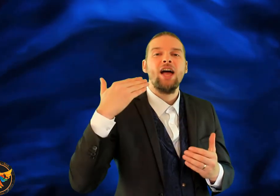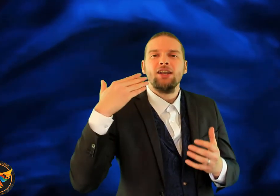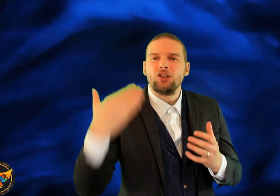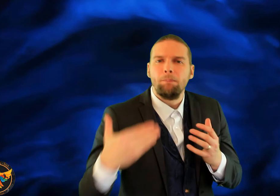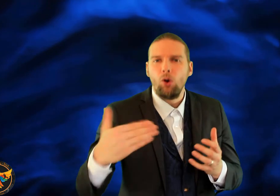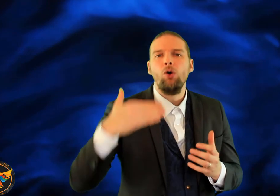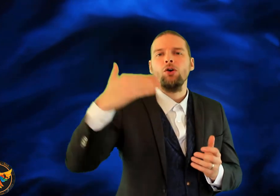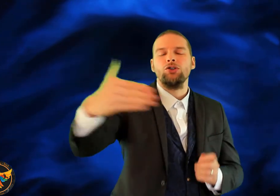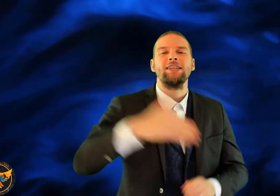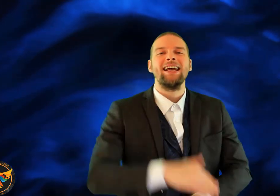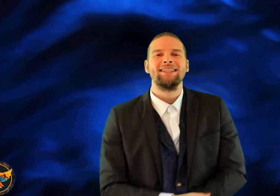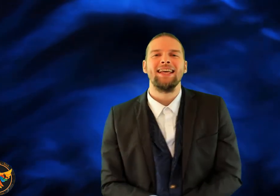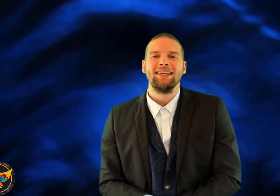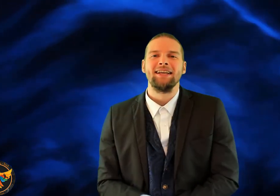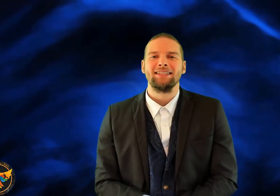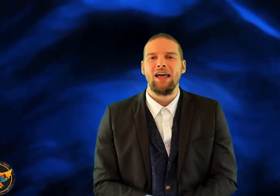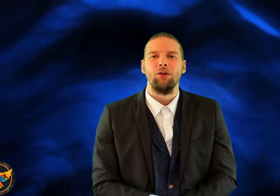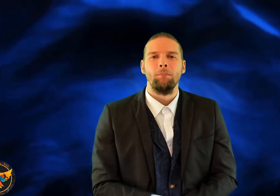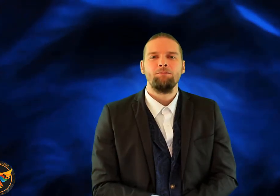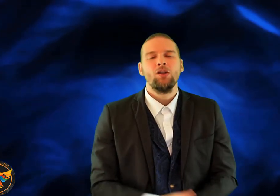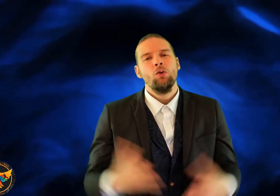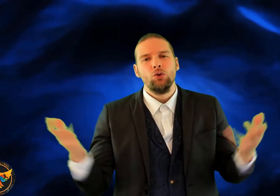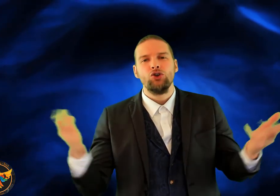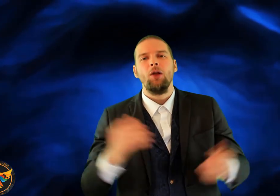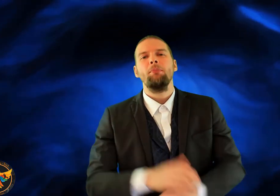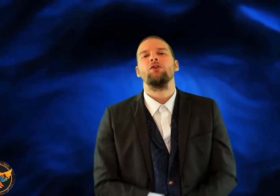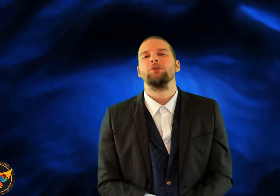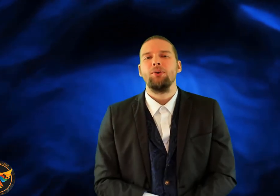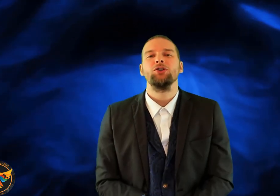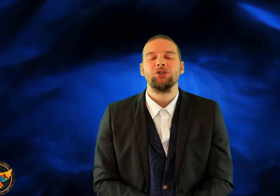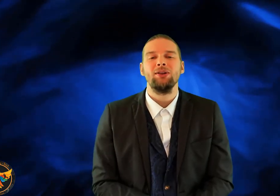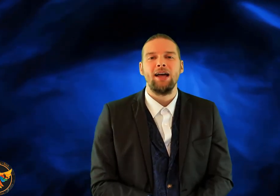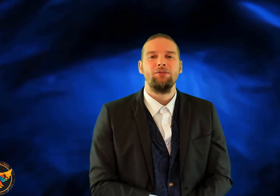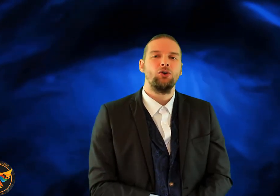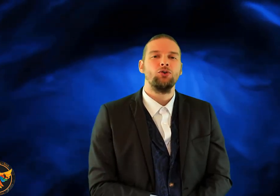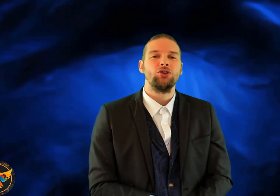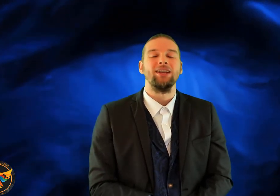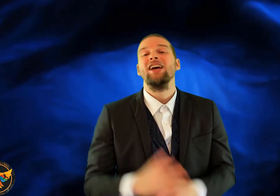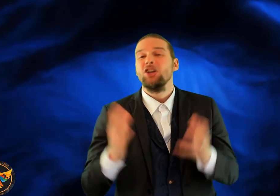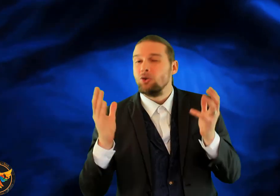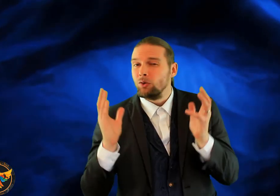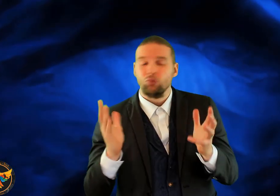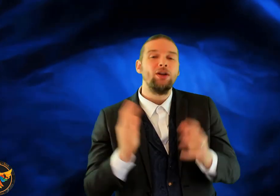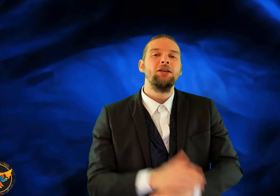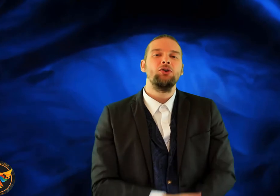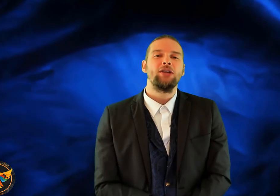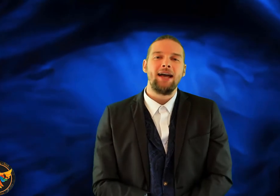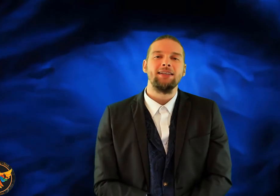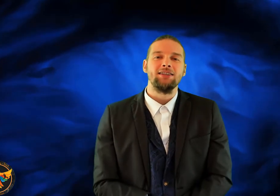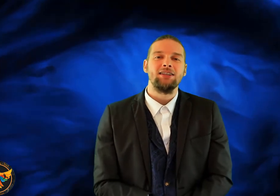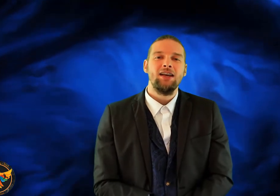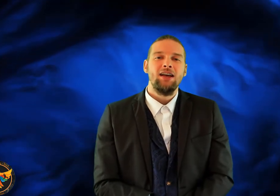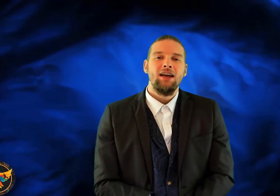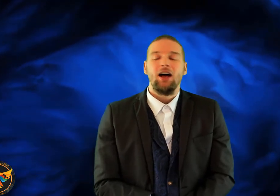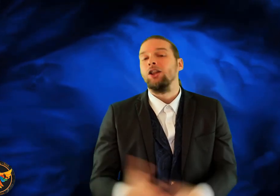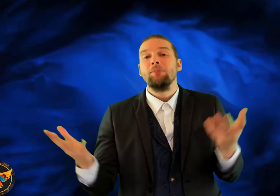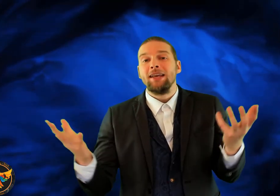support to get to that next level. With John Morris Personal Life Coaching, you're in really good hands. A lot of my